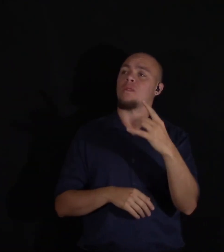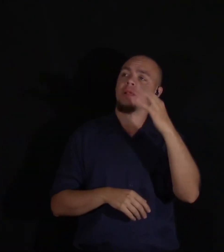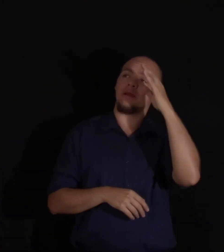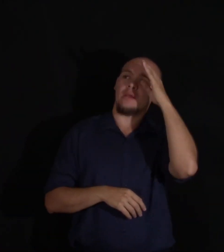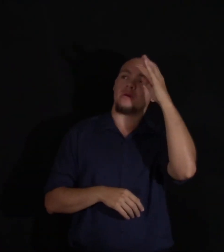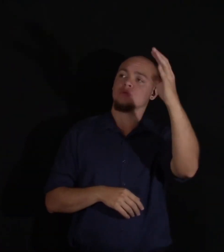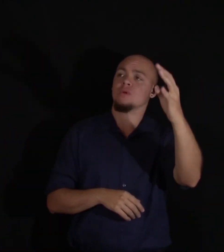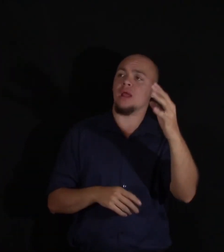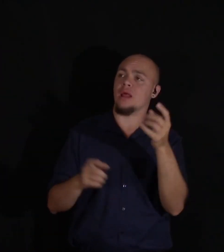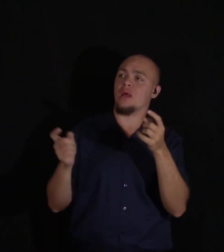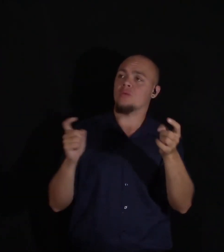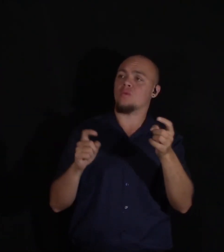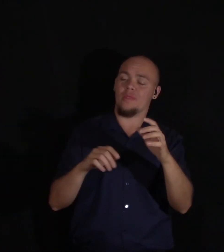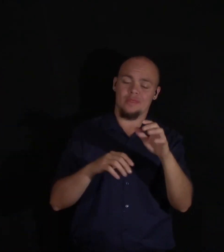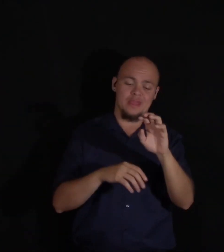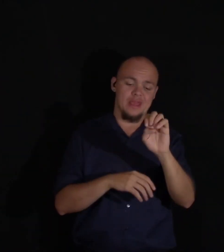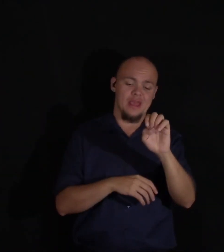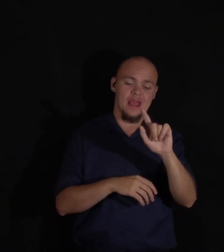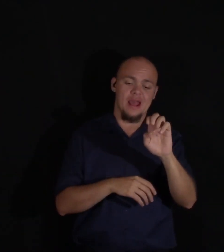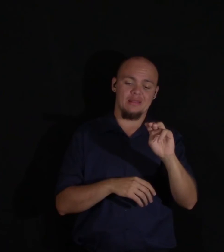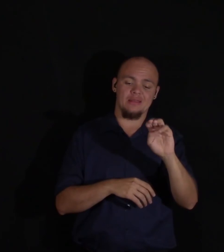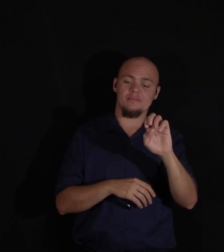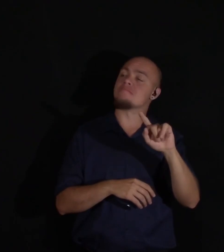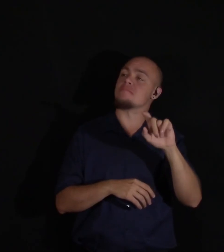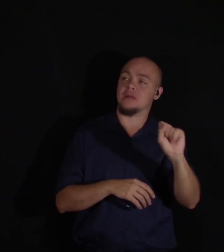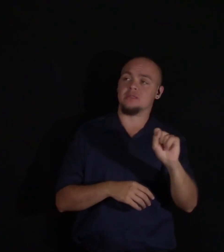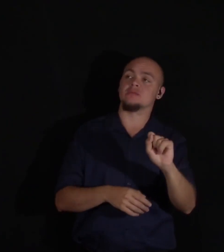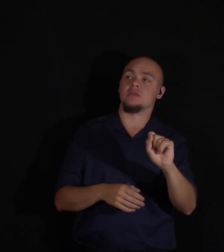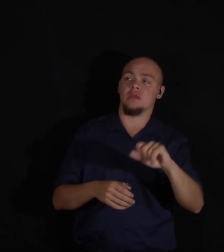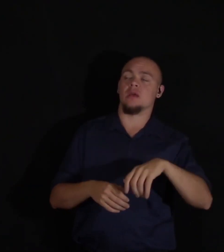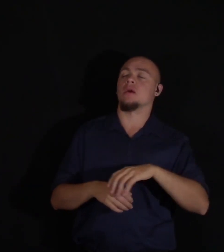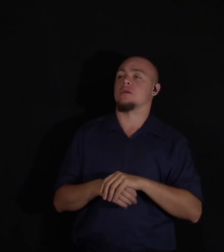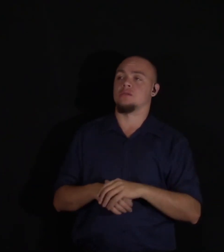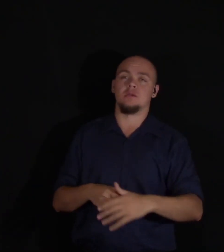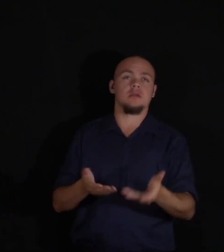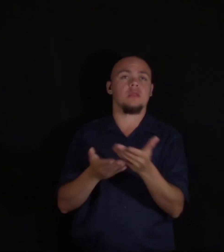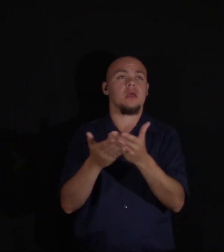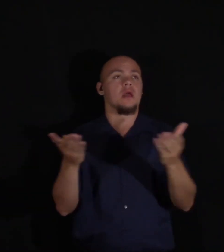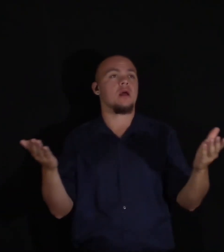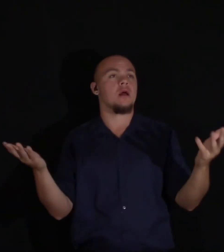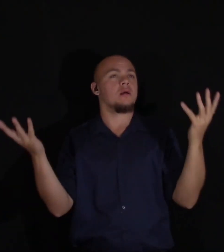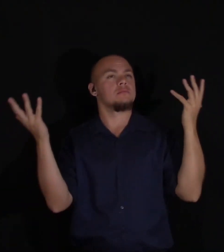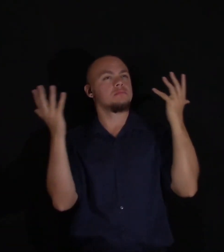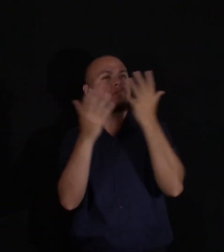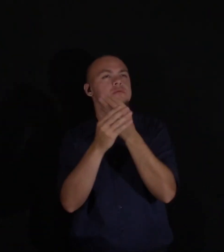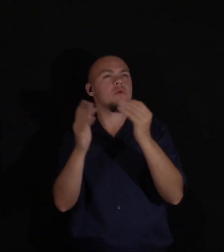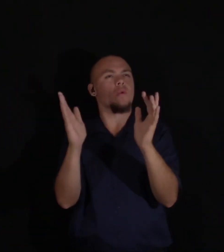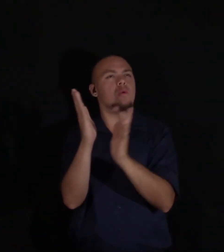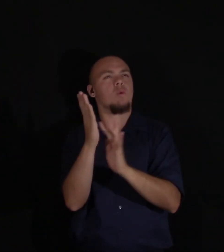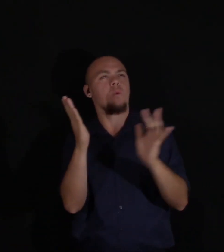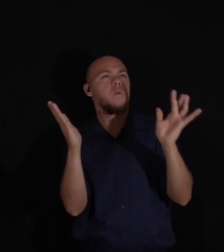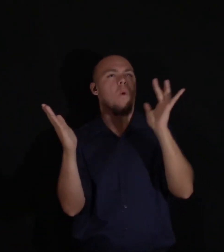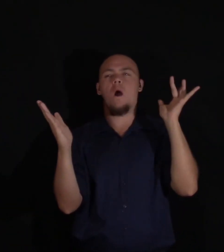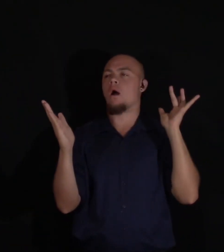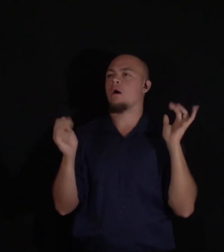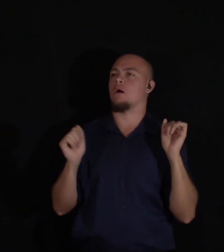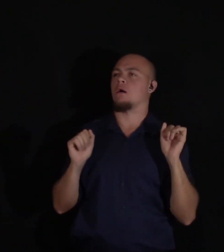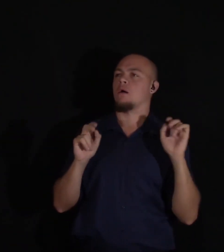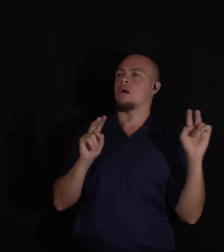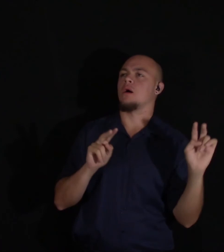ruled the elements, here displayed in their most terrific guise. Still, as I ascended higher,